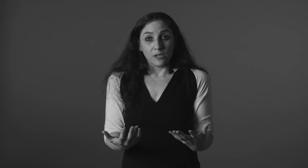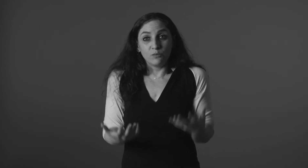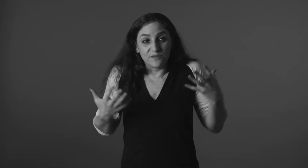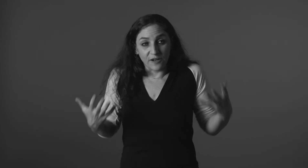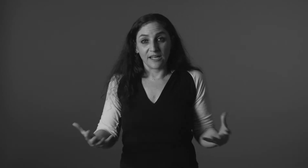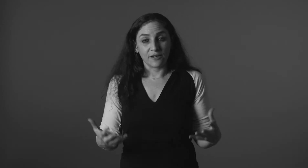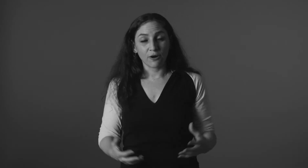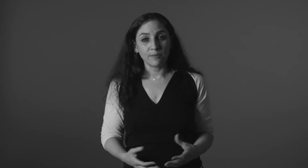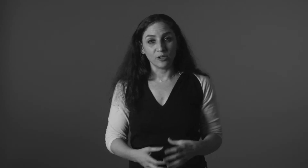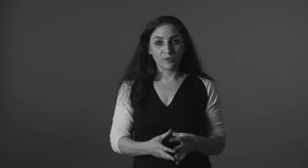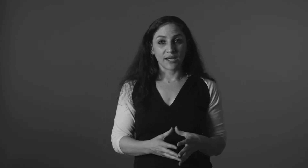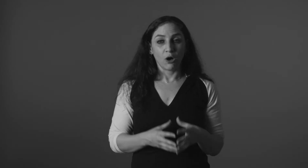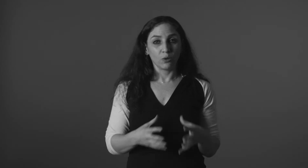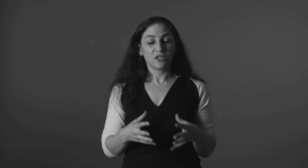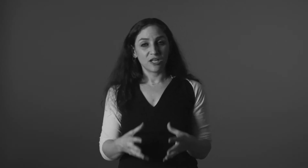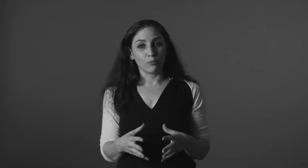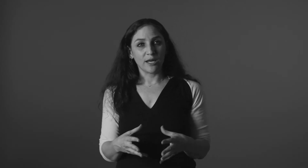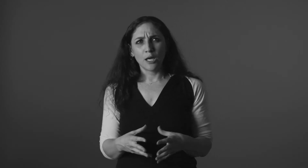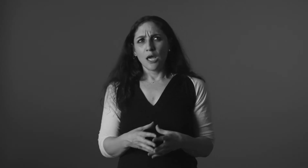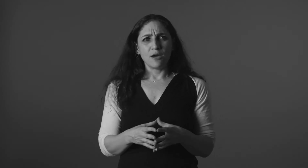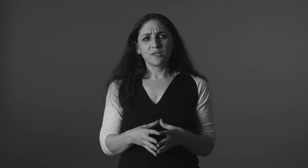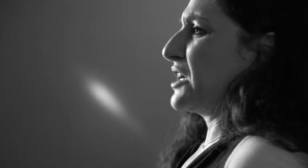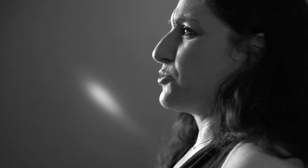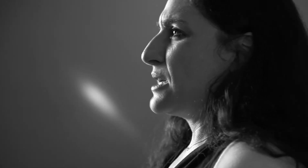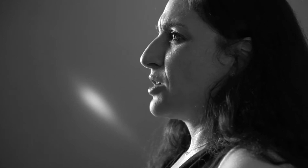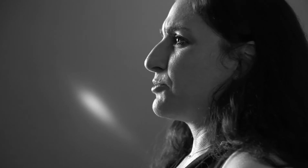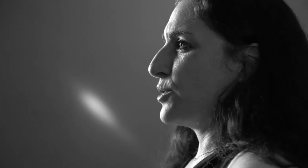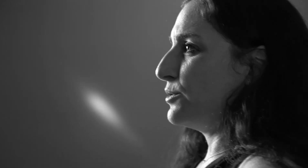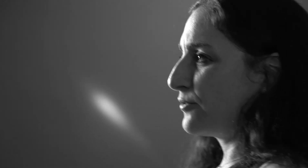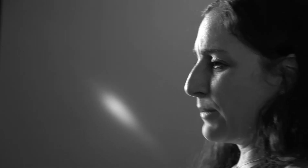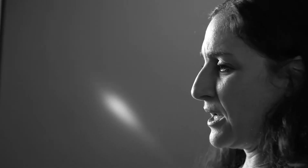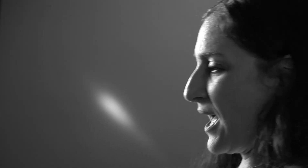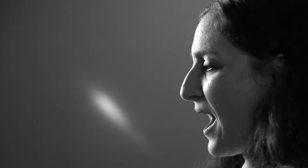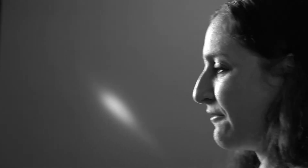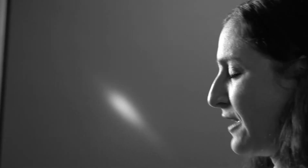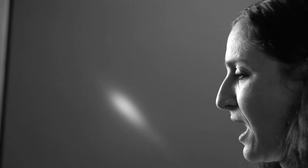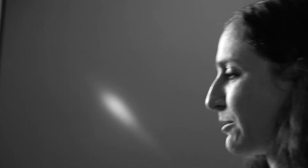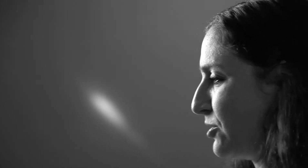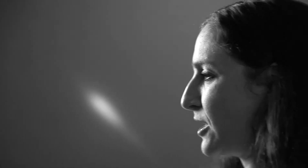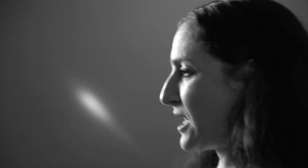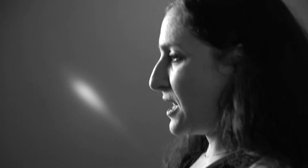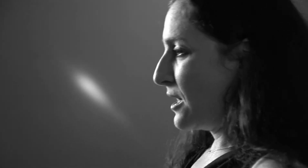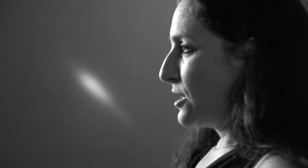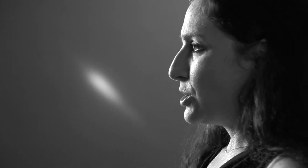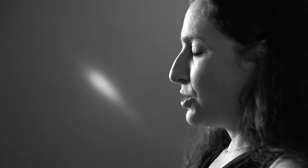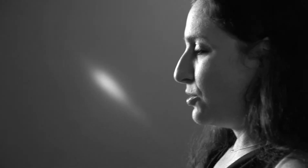It was fucking incredible. It was like, holy shit. We it was like a dream come true for me to have an opportunity to